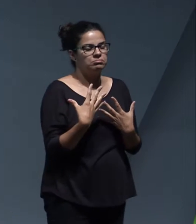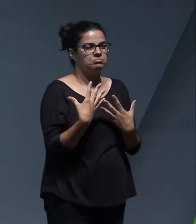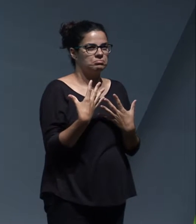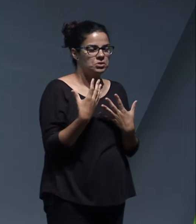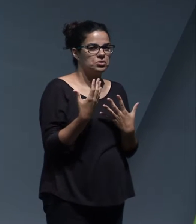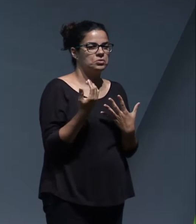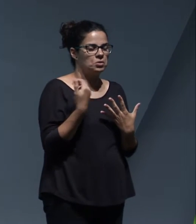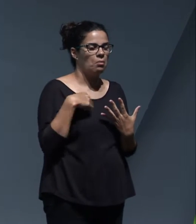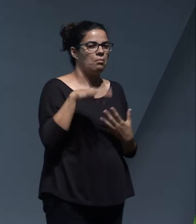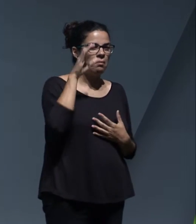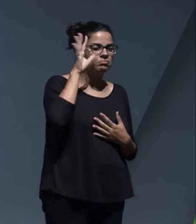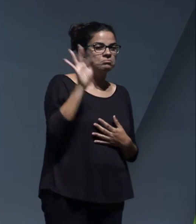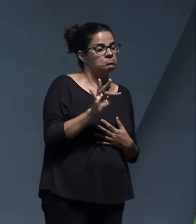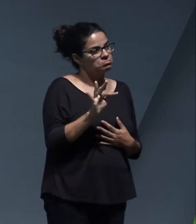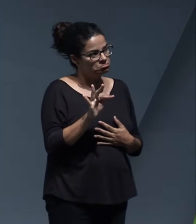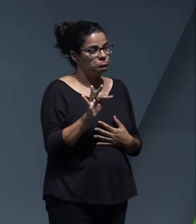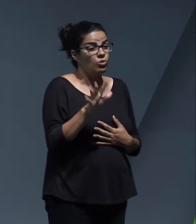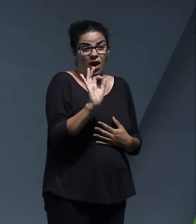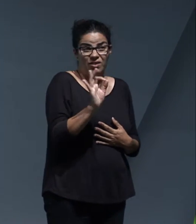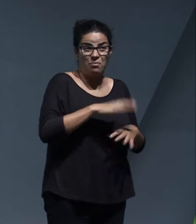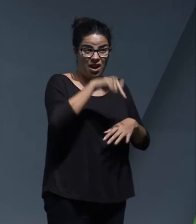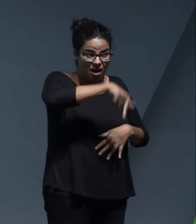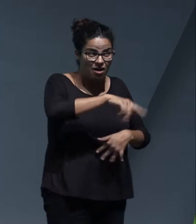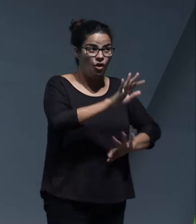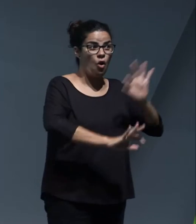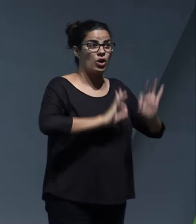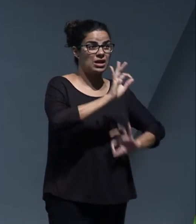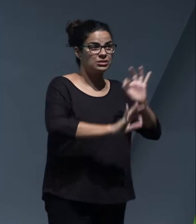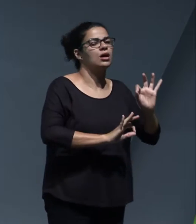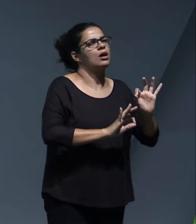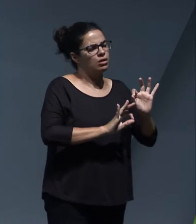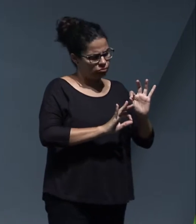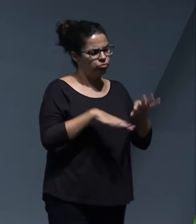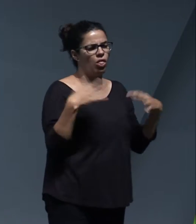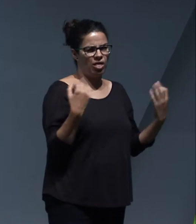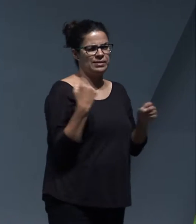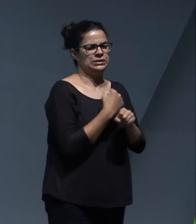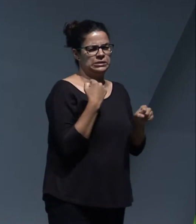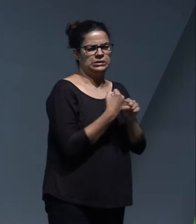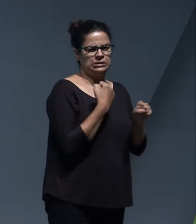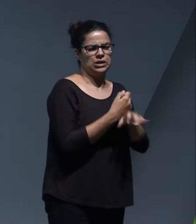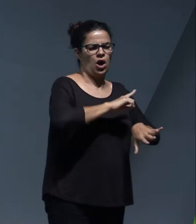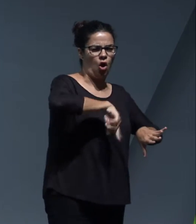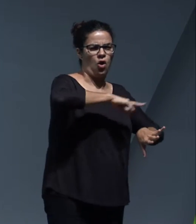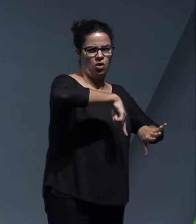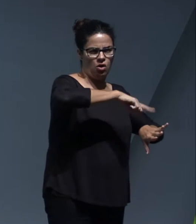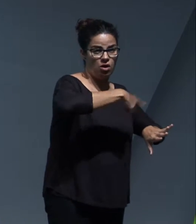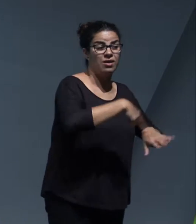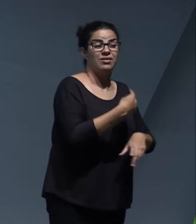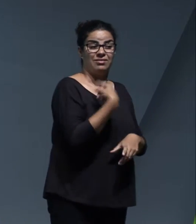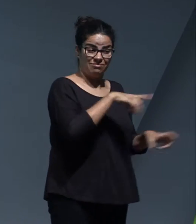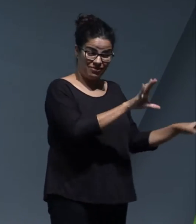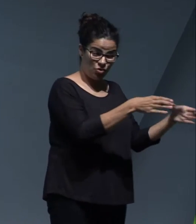coffee break, but it's true that in order to organize an event of this kind, it takes a lot of time,